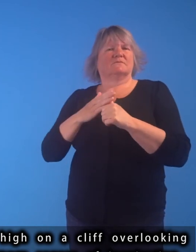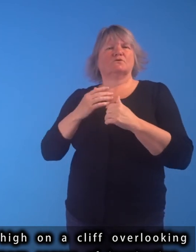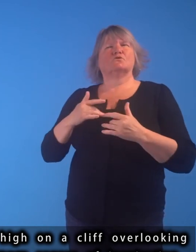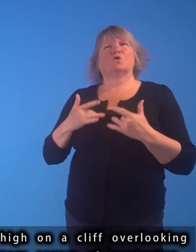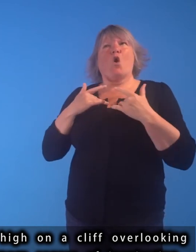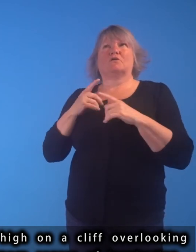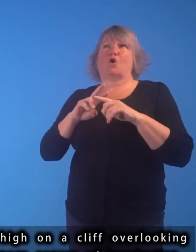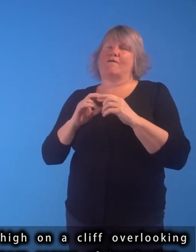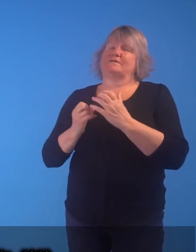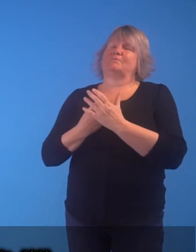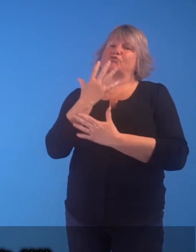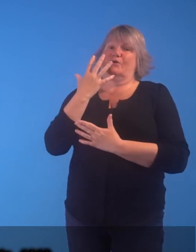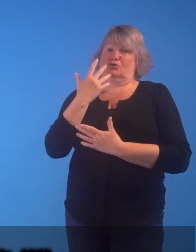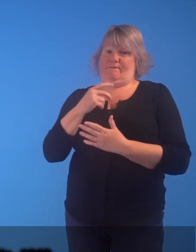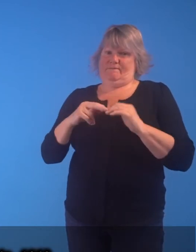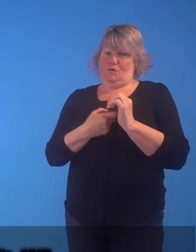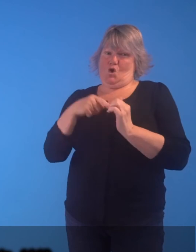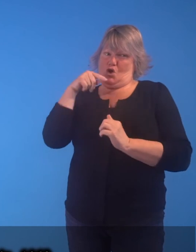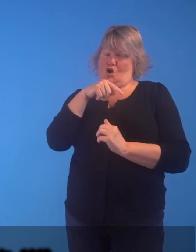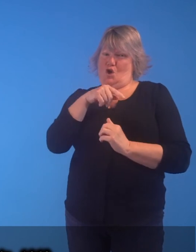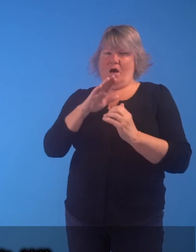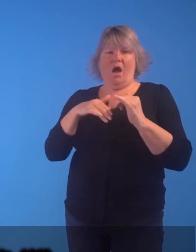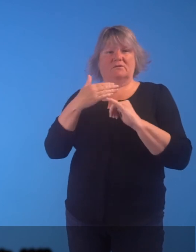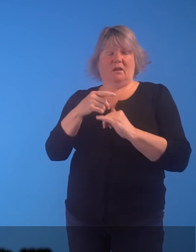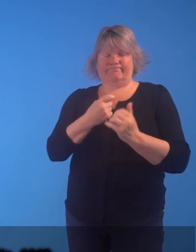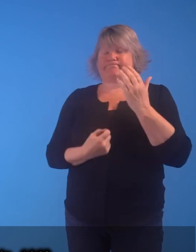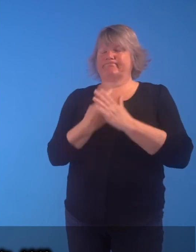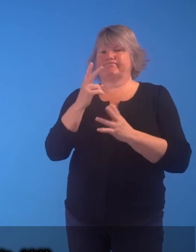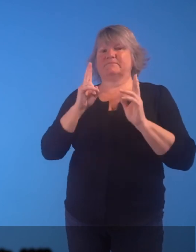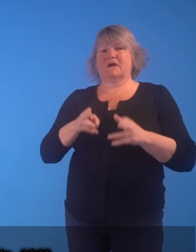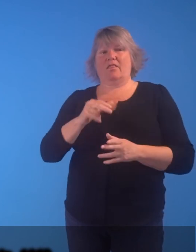source of inspiration from then until her untimely death in 1963.